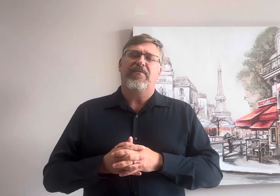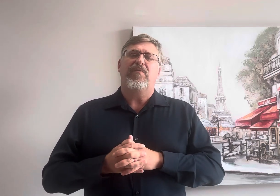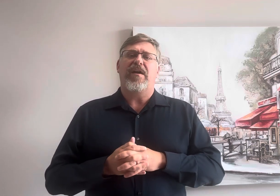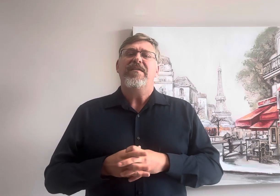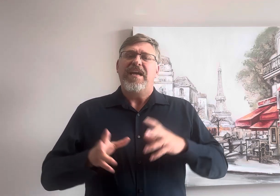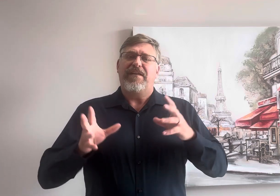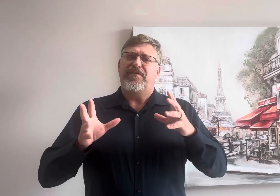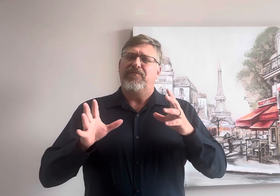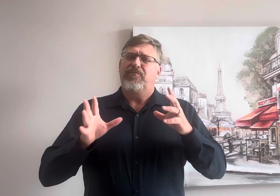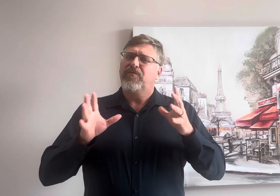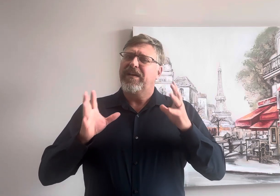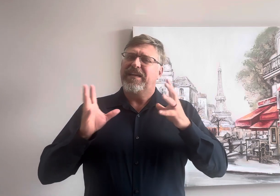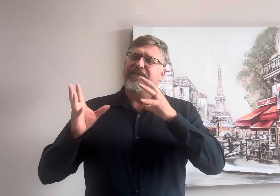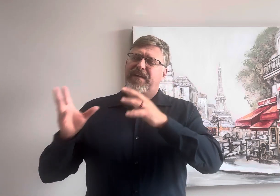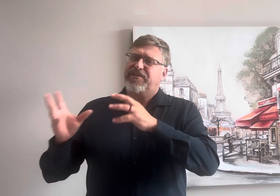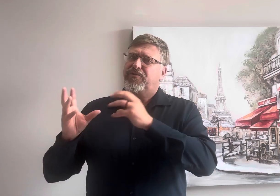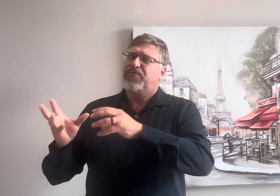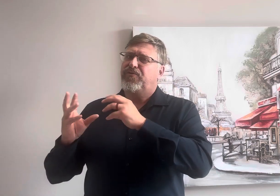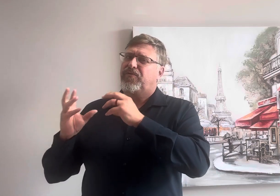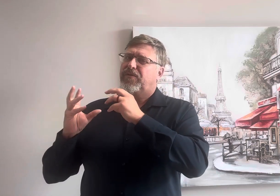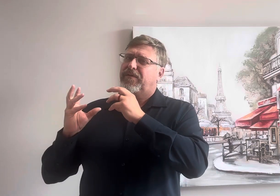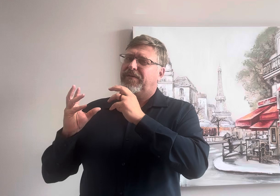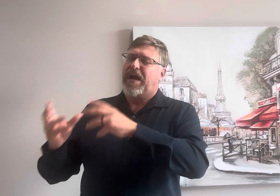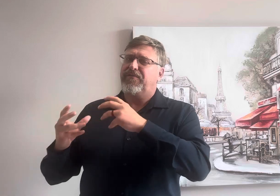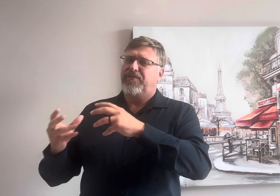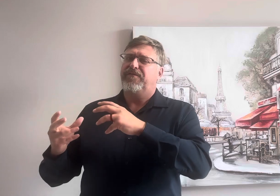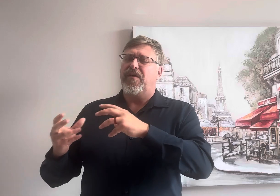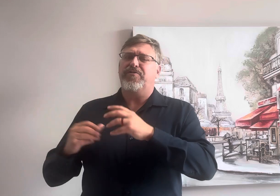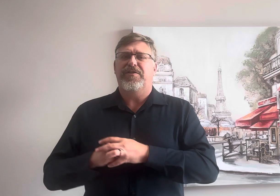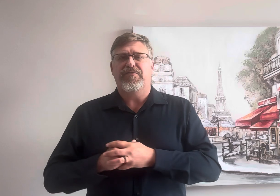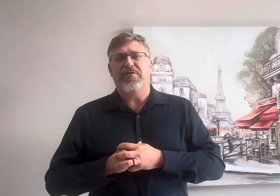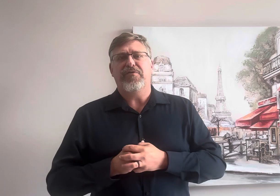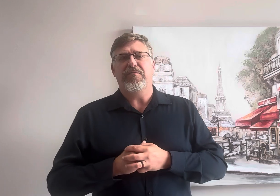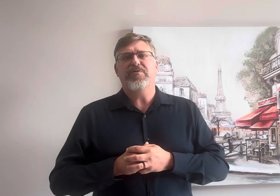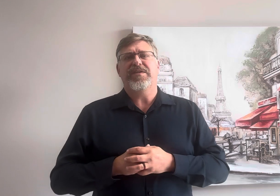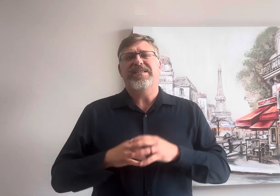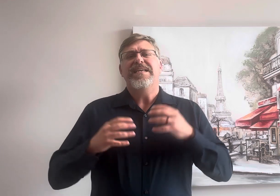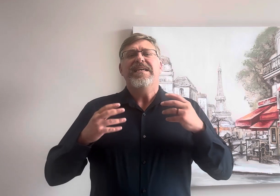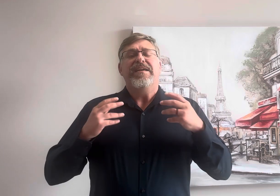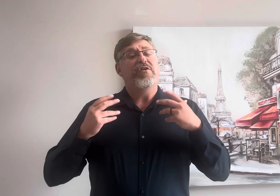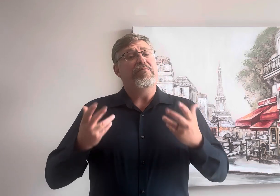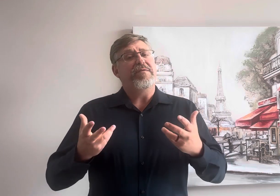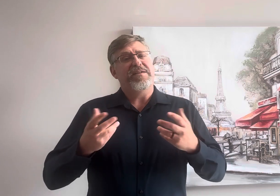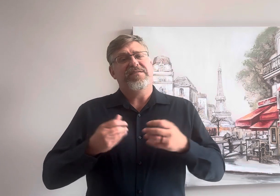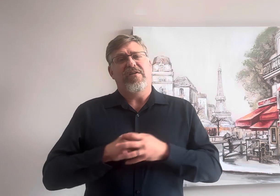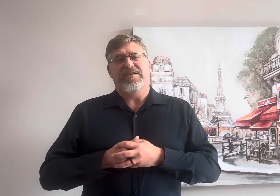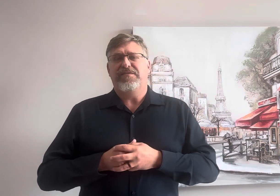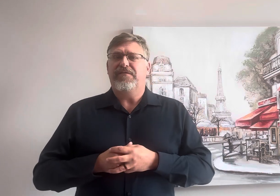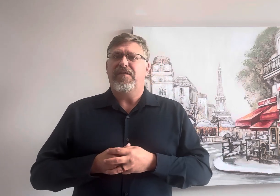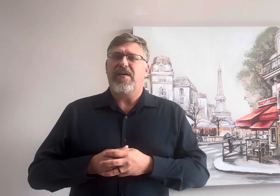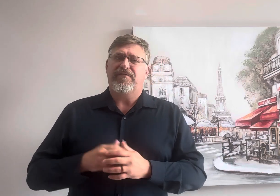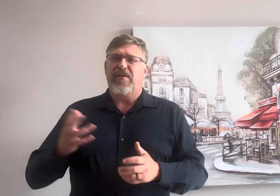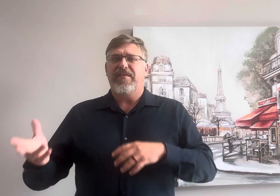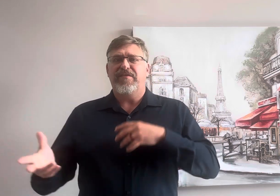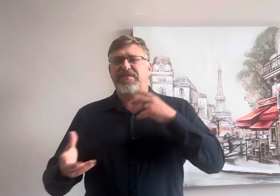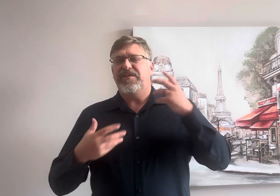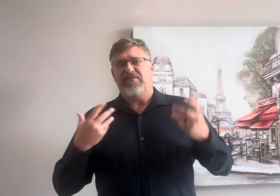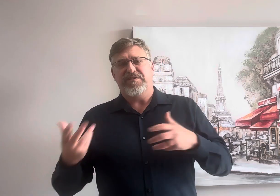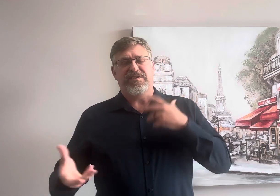where if it really affects who or how you function or your emotions you know maybe it's gone too far for others you know it's just